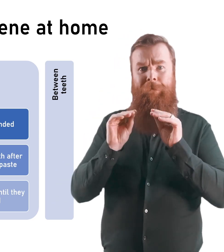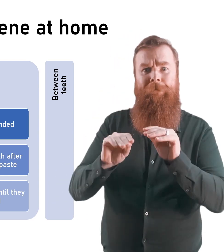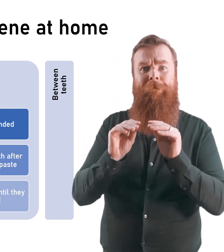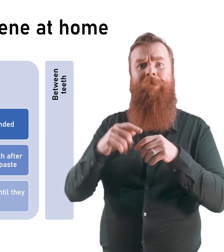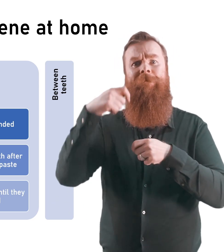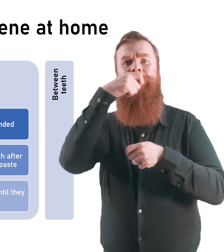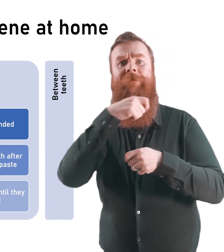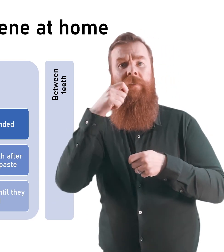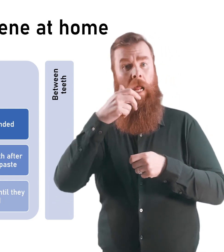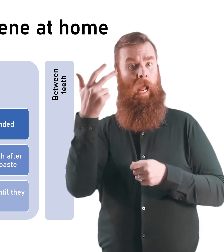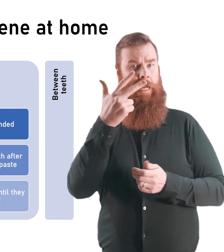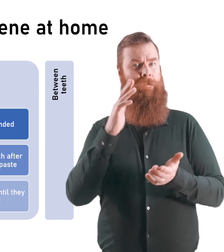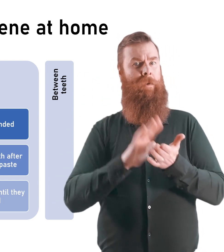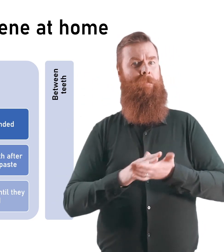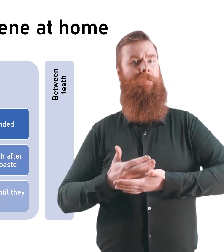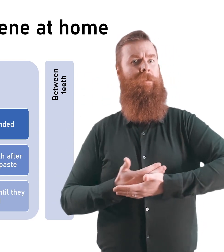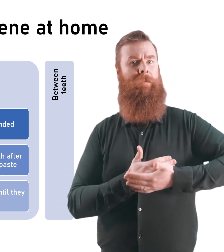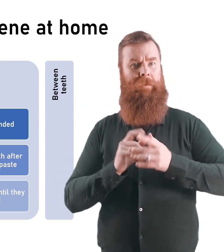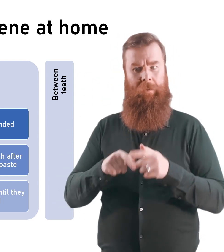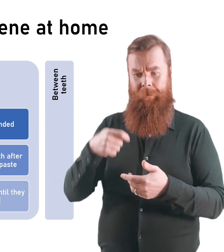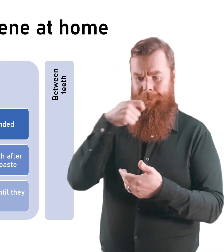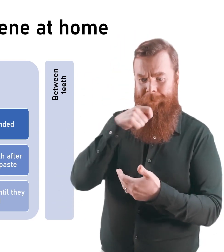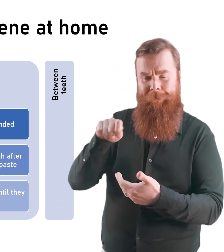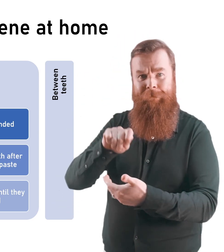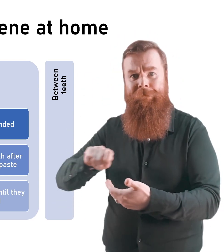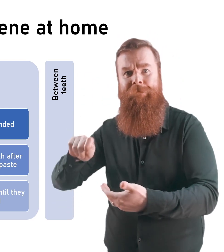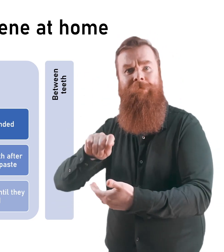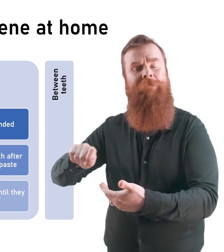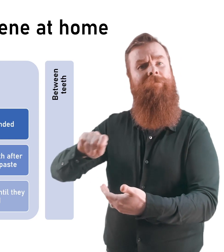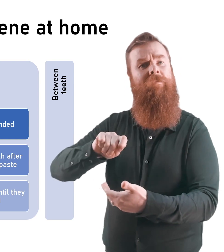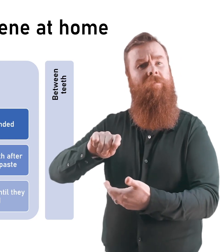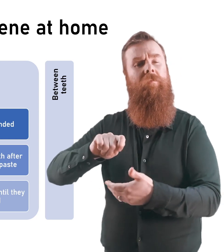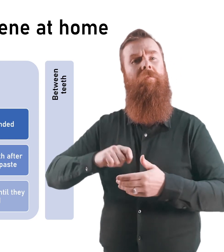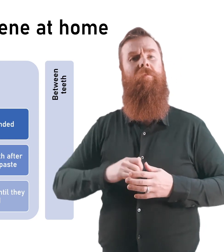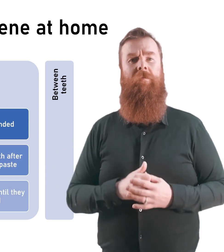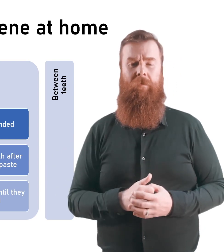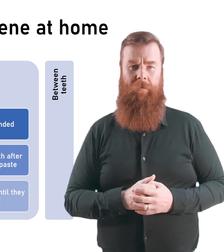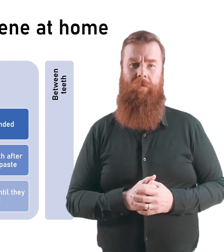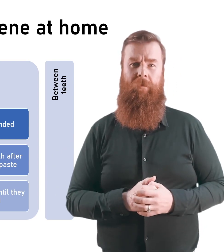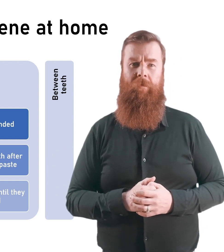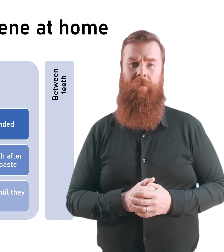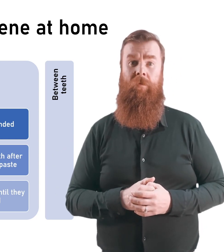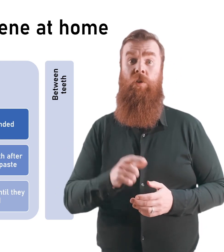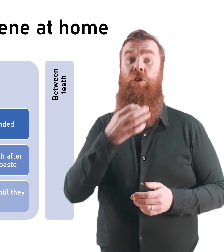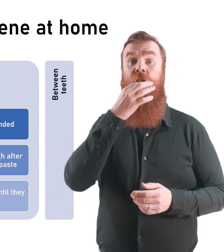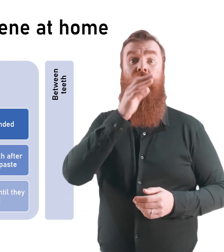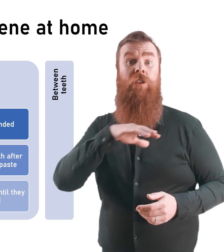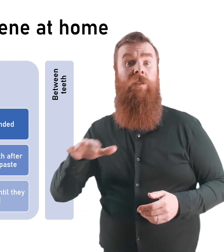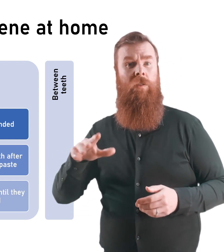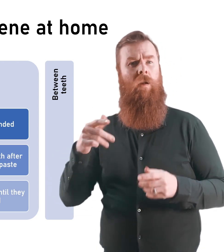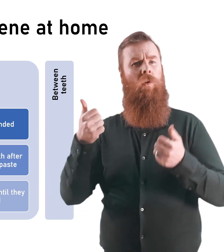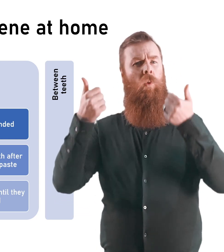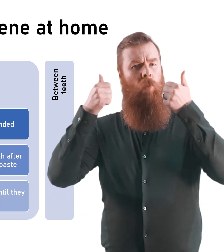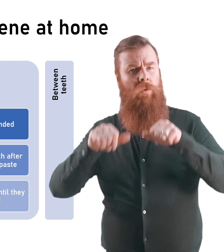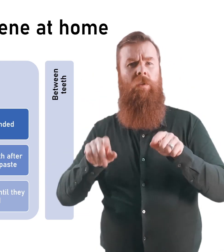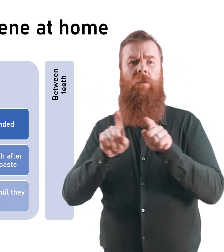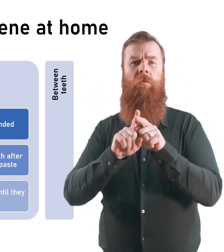Children can start to use toothpaste at 18 months. In Australia, children's toothpaste